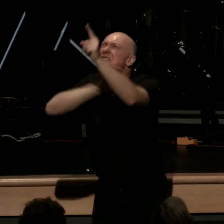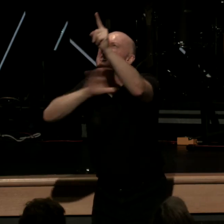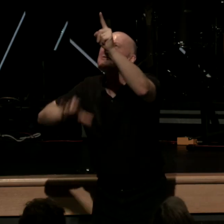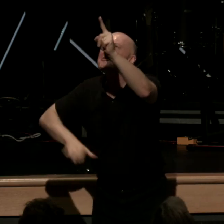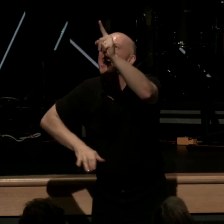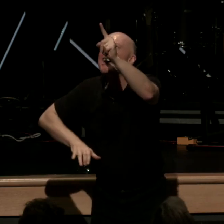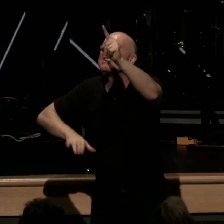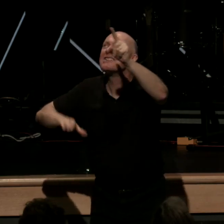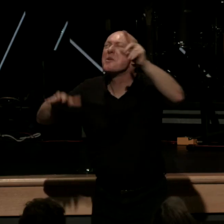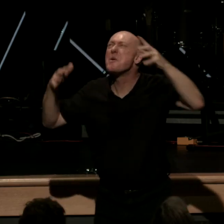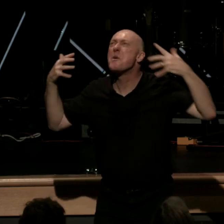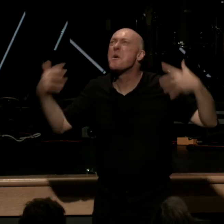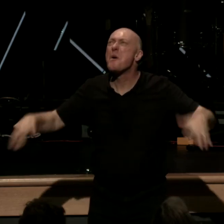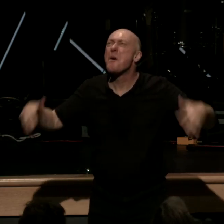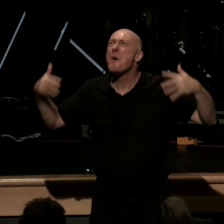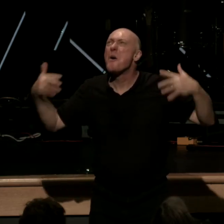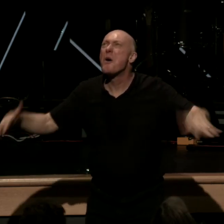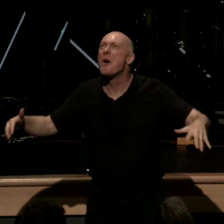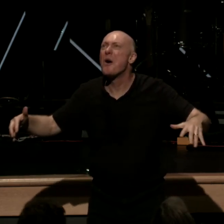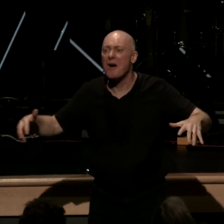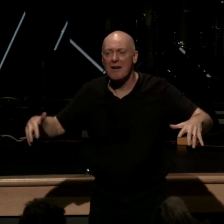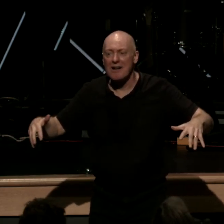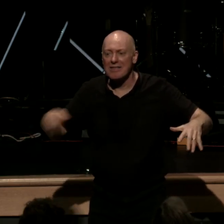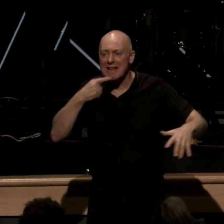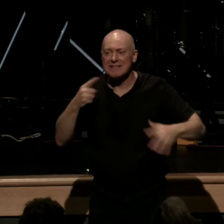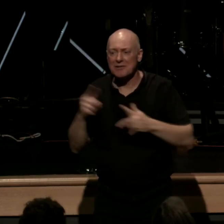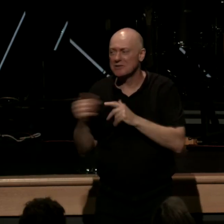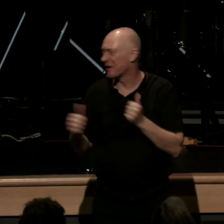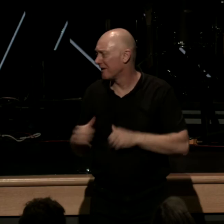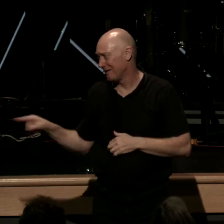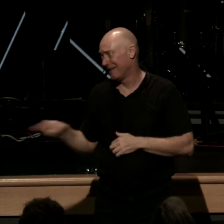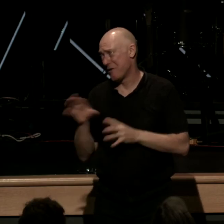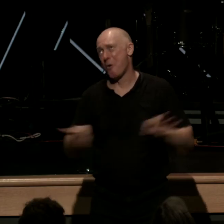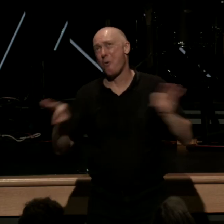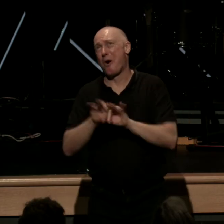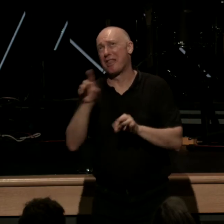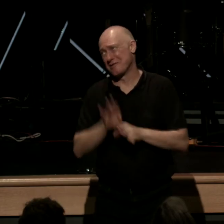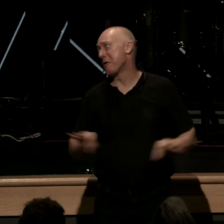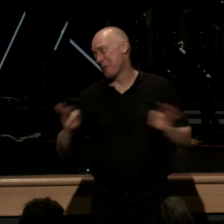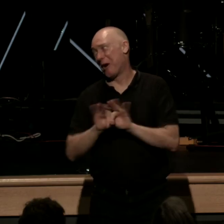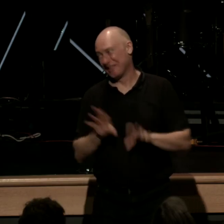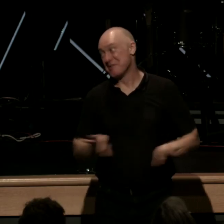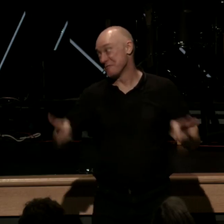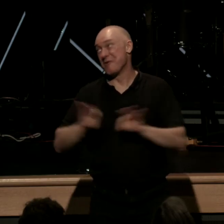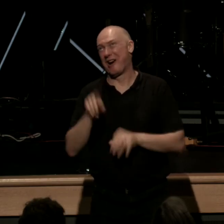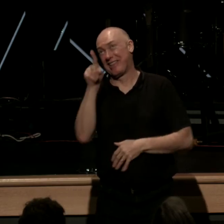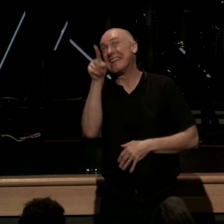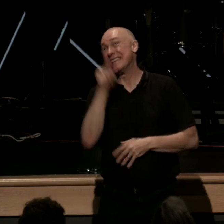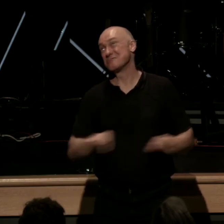and all they keep saying is he's worth it he's worth it